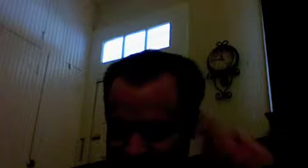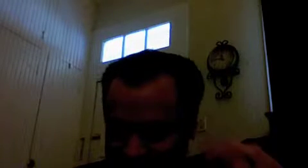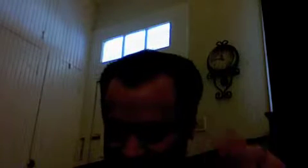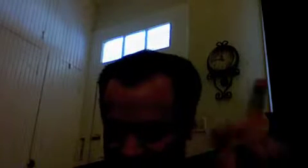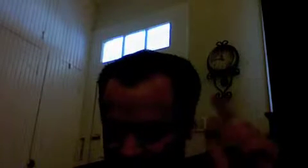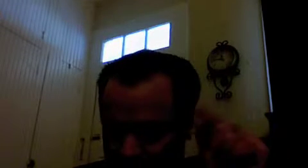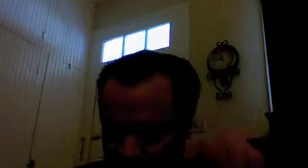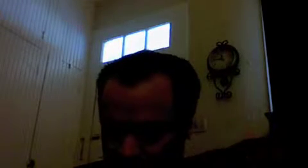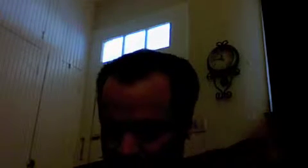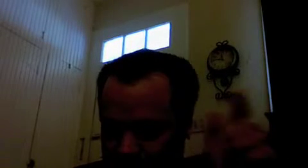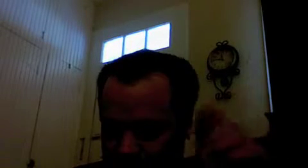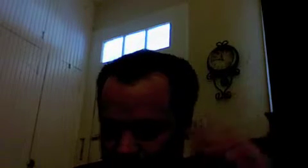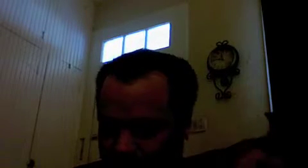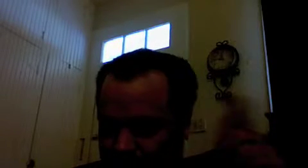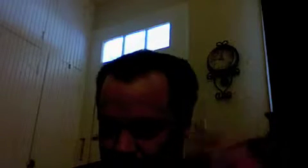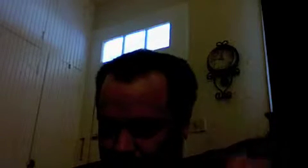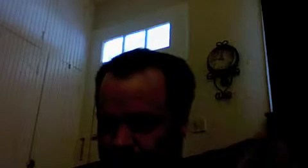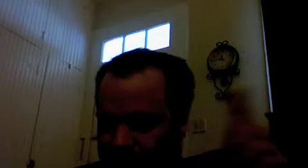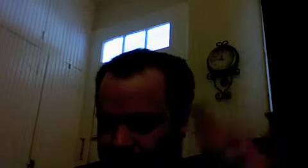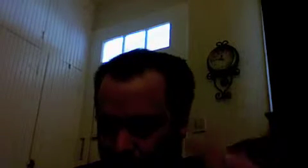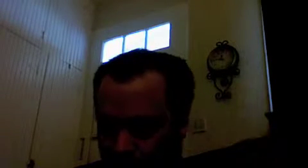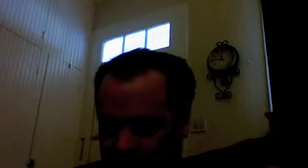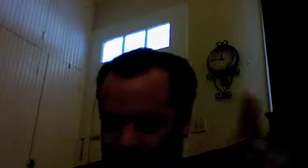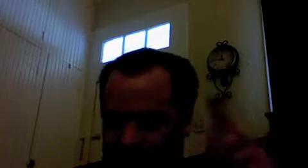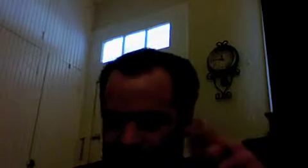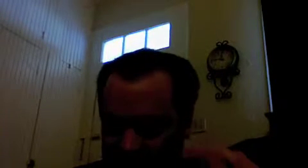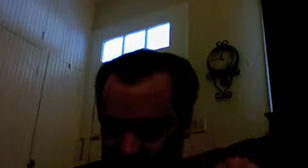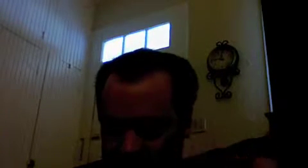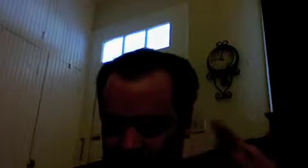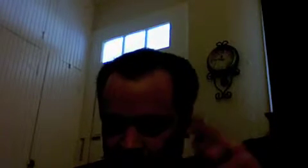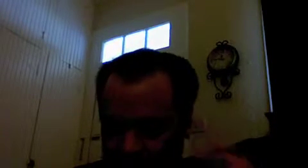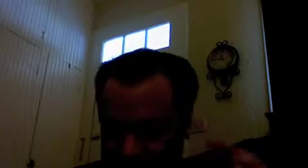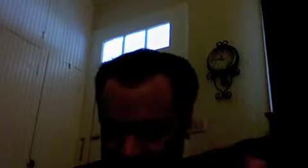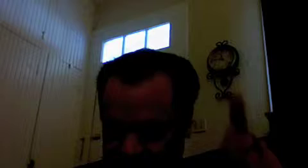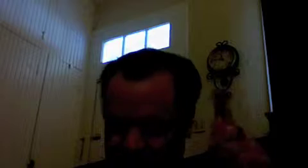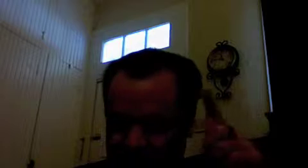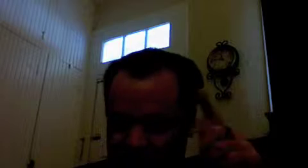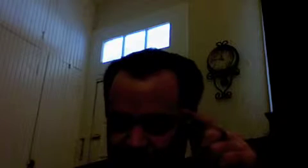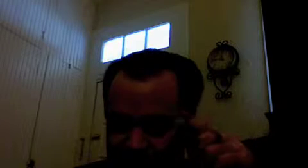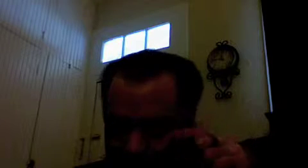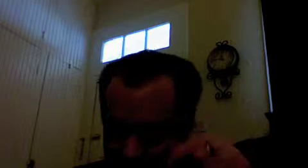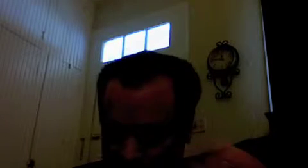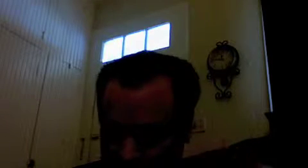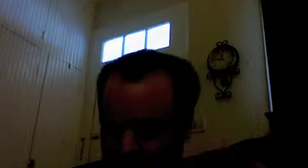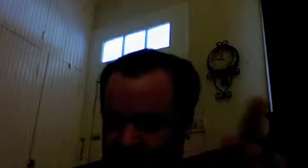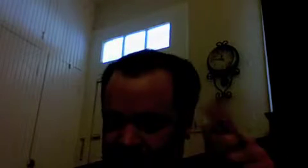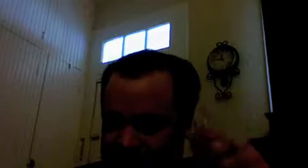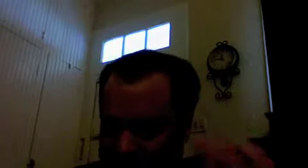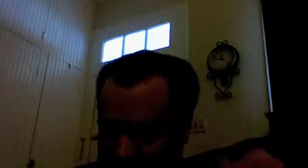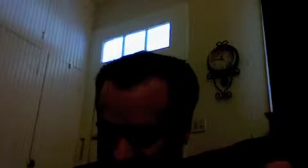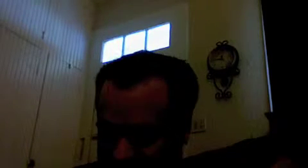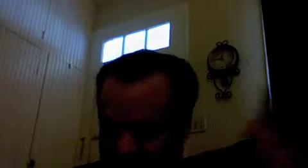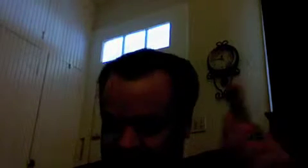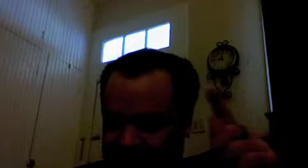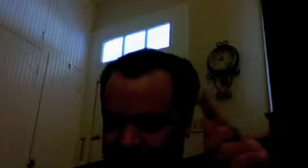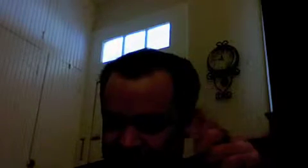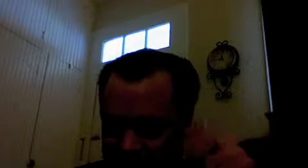indeed one of untroubled equality and unity with itself for which otherness and alienation and